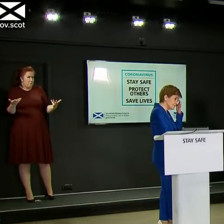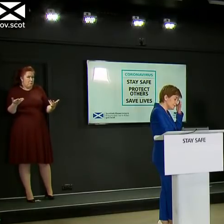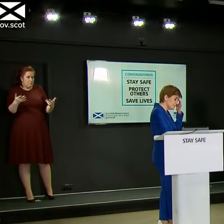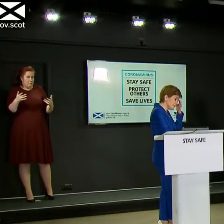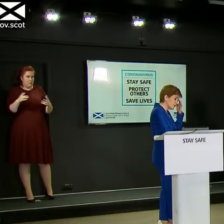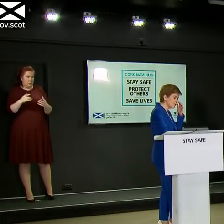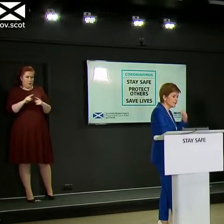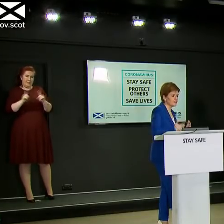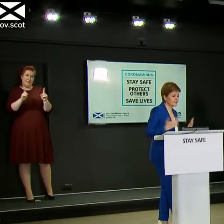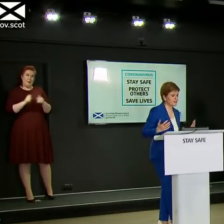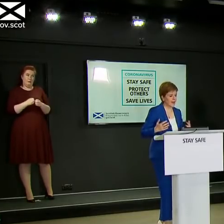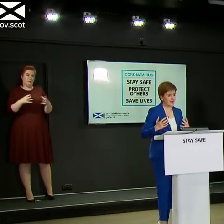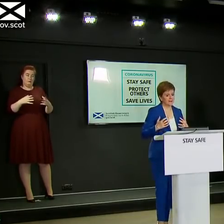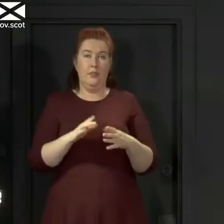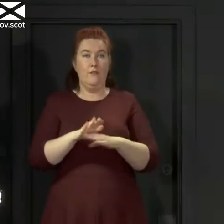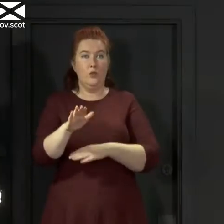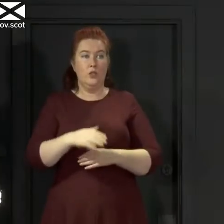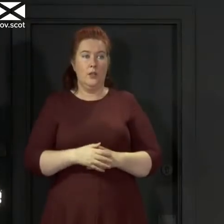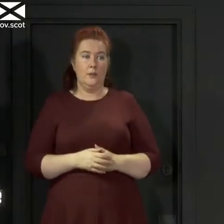in the future